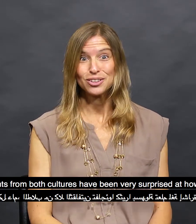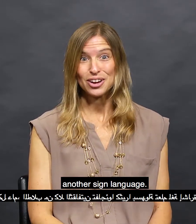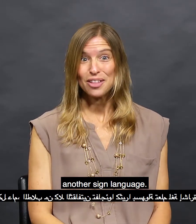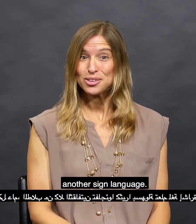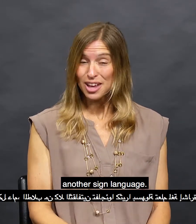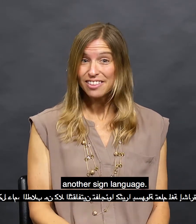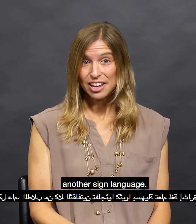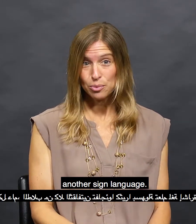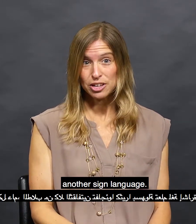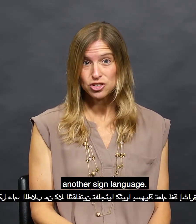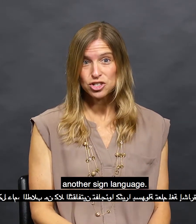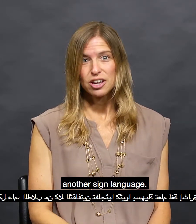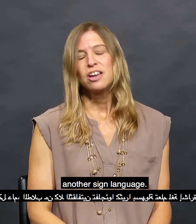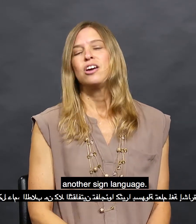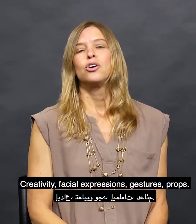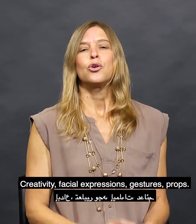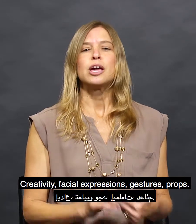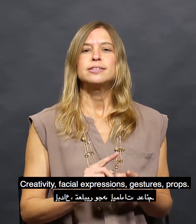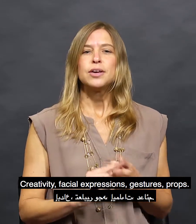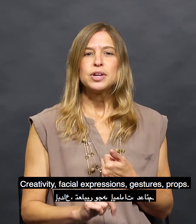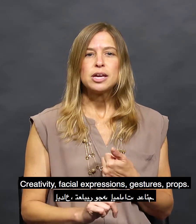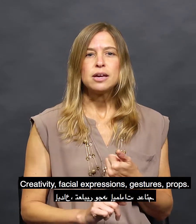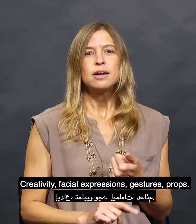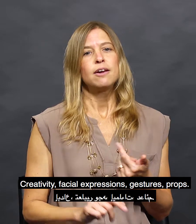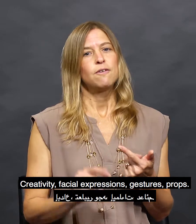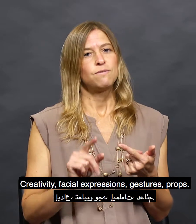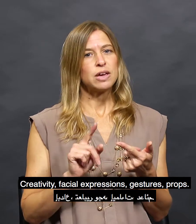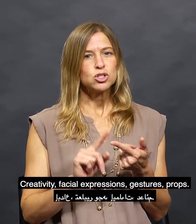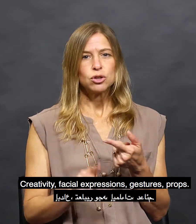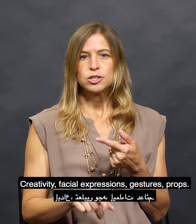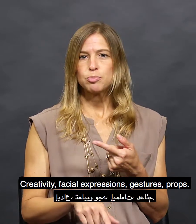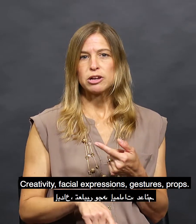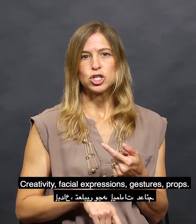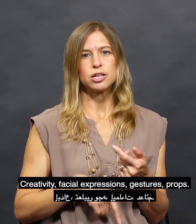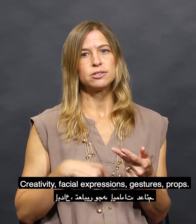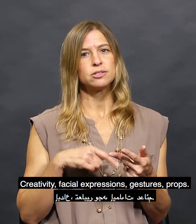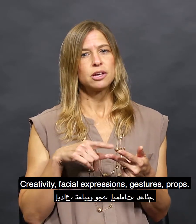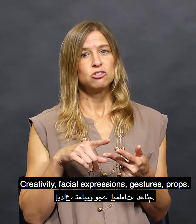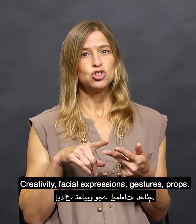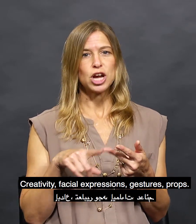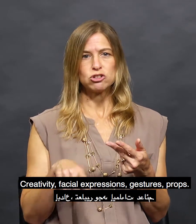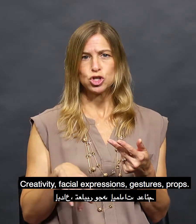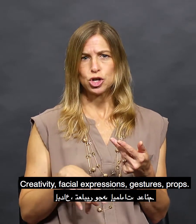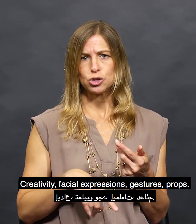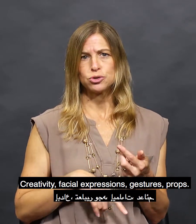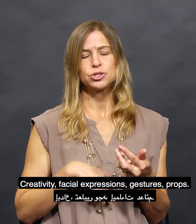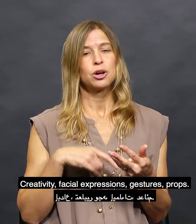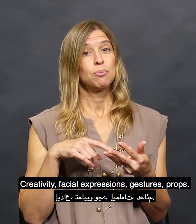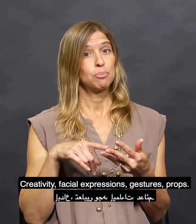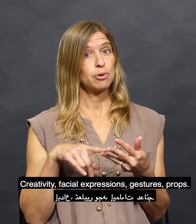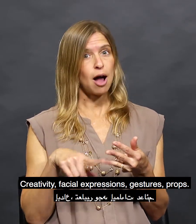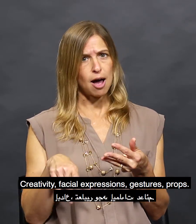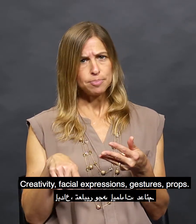learn another sign language. Creativity, facial expressions, gestures, props,